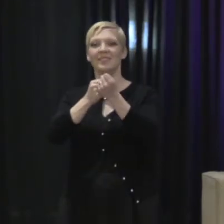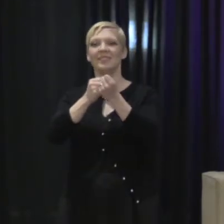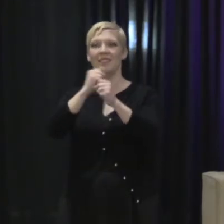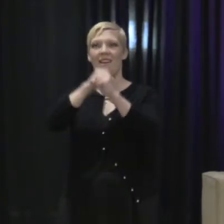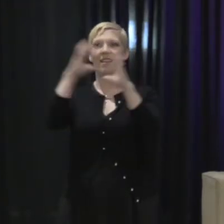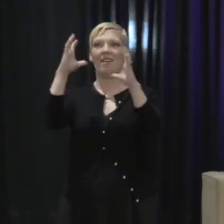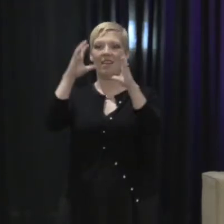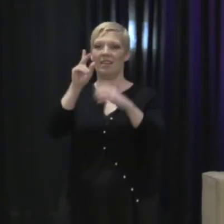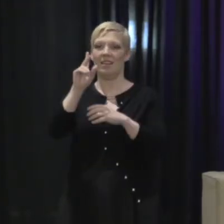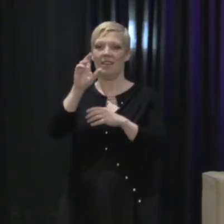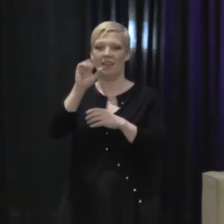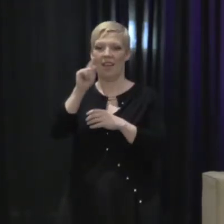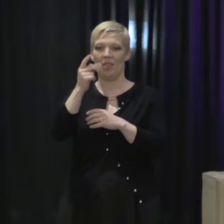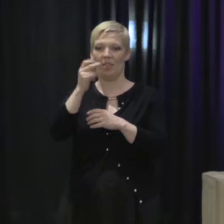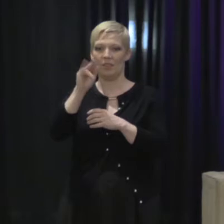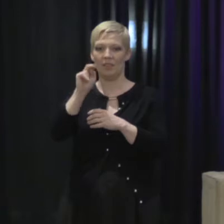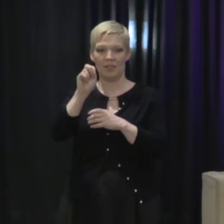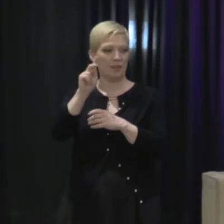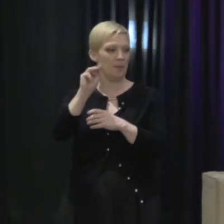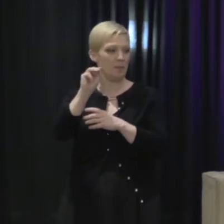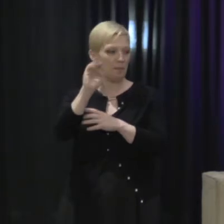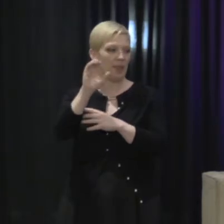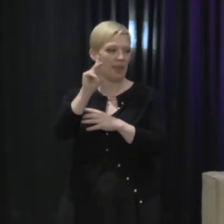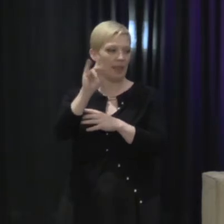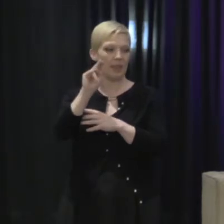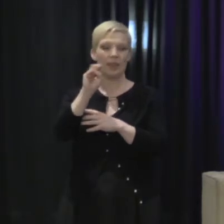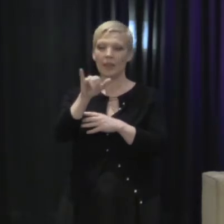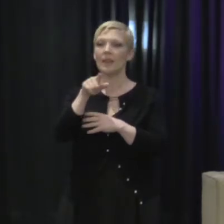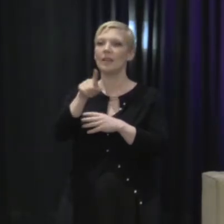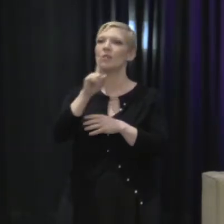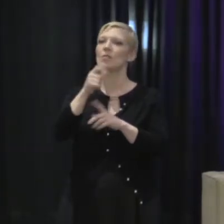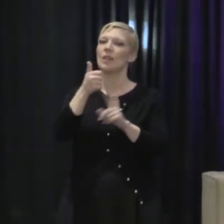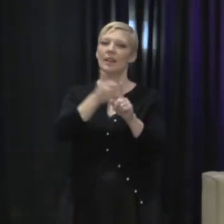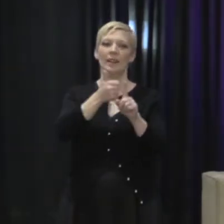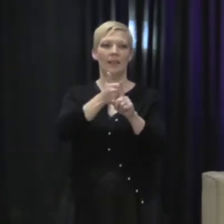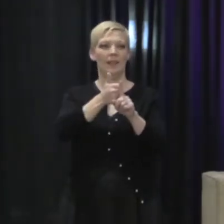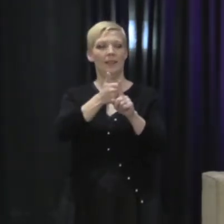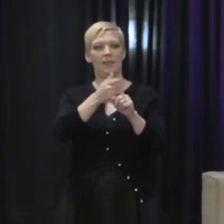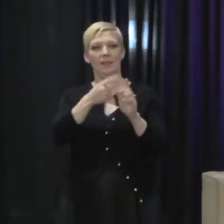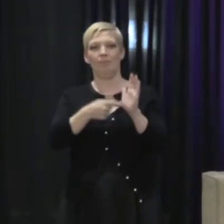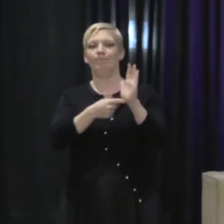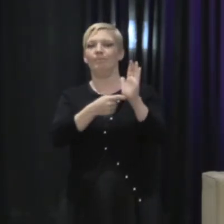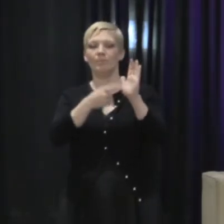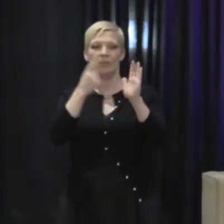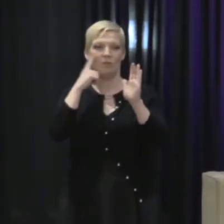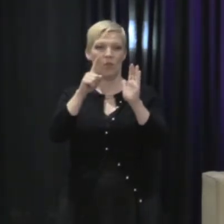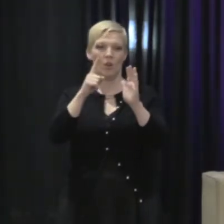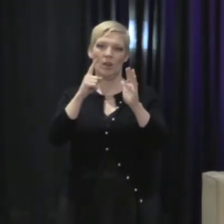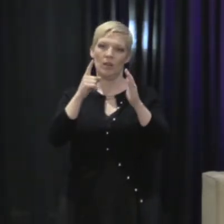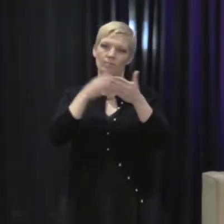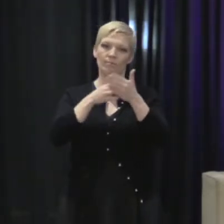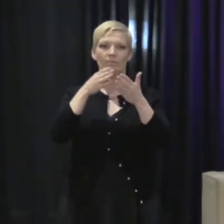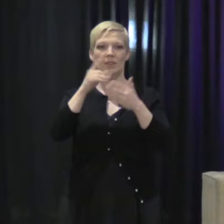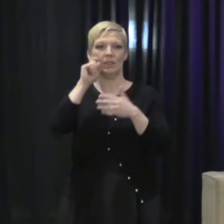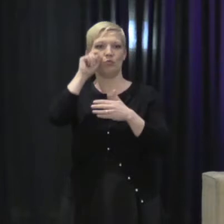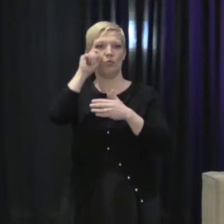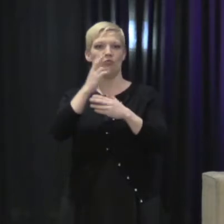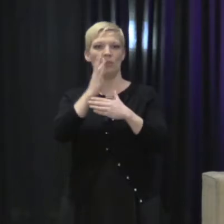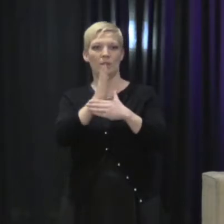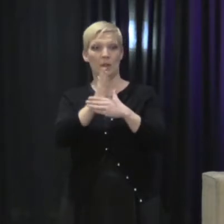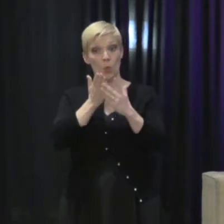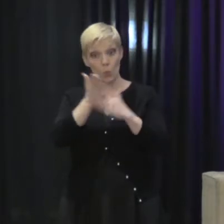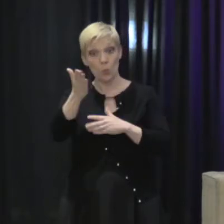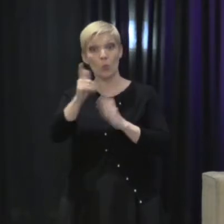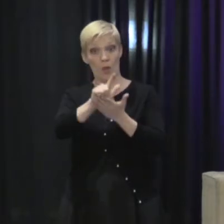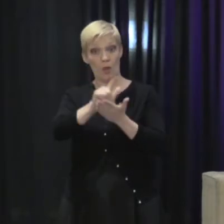characterized Me Too as the zenith of a decades old movement that is combating sexual harassment, largely through the law. But Me